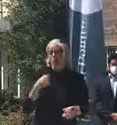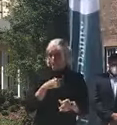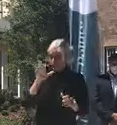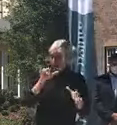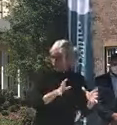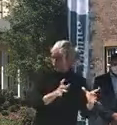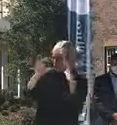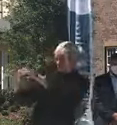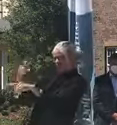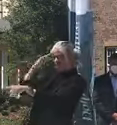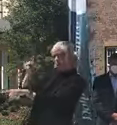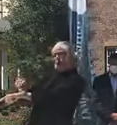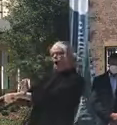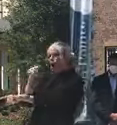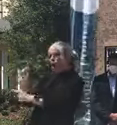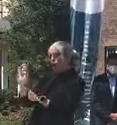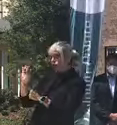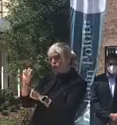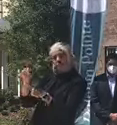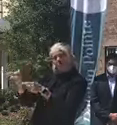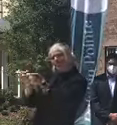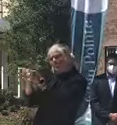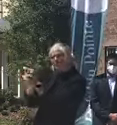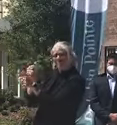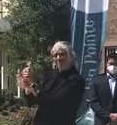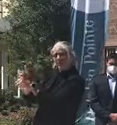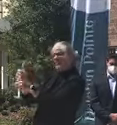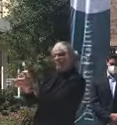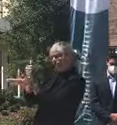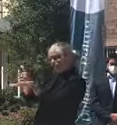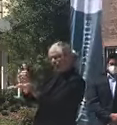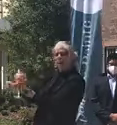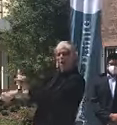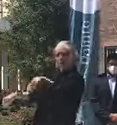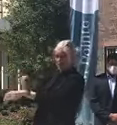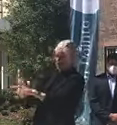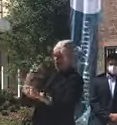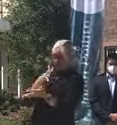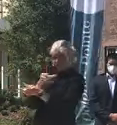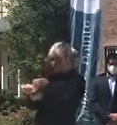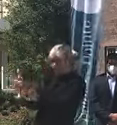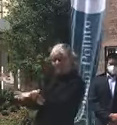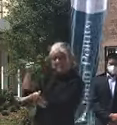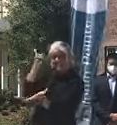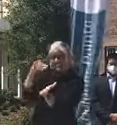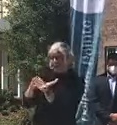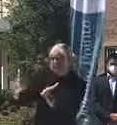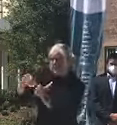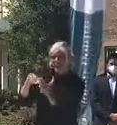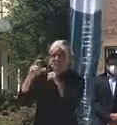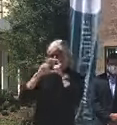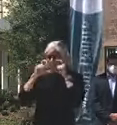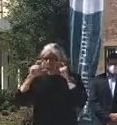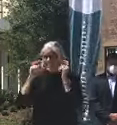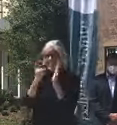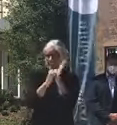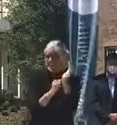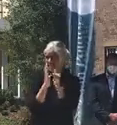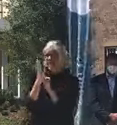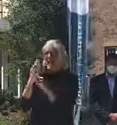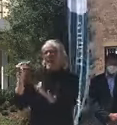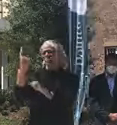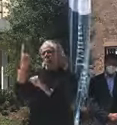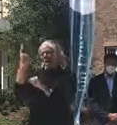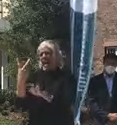the state of Florida almost 10 million masks, a million gloves, and half a million face shields. And so